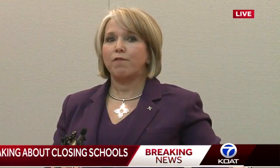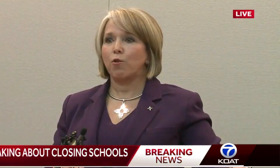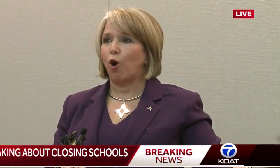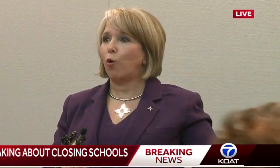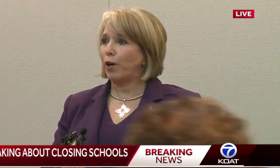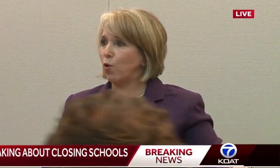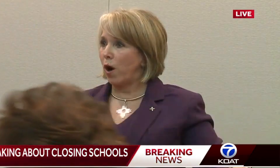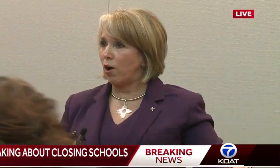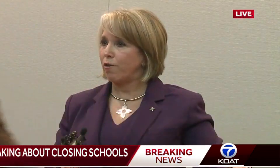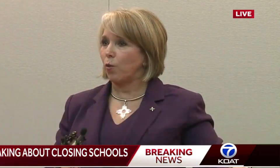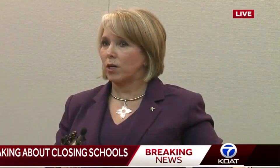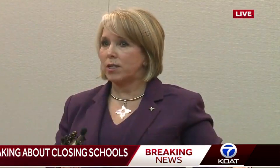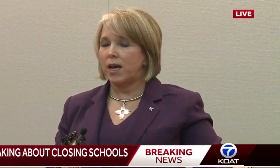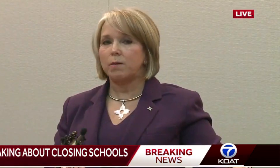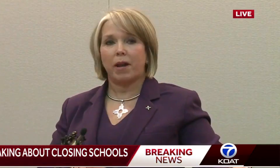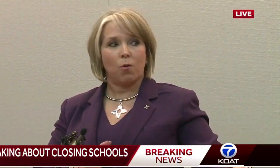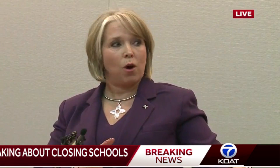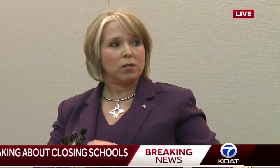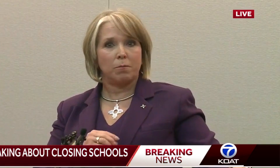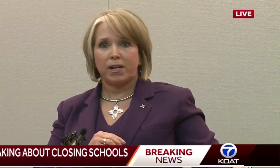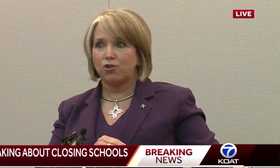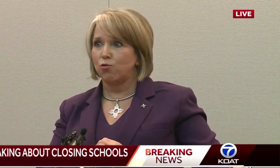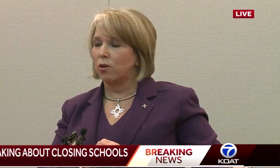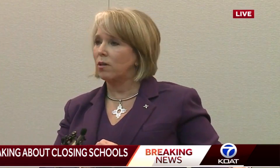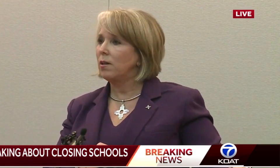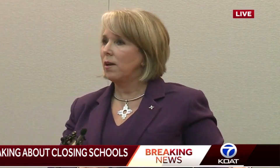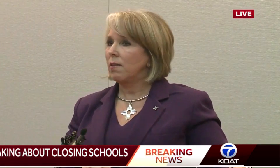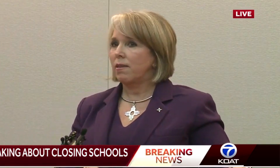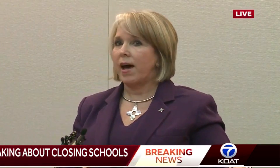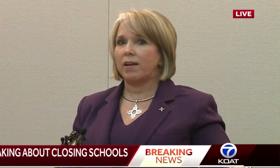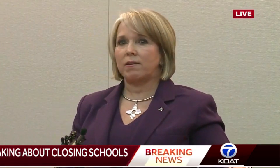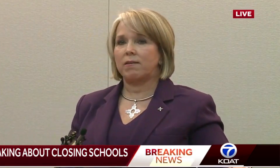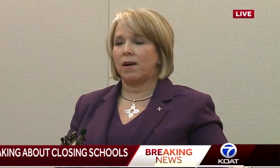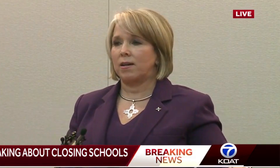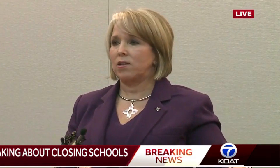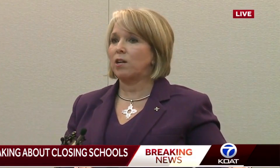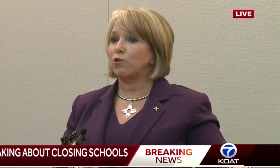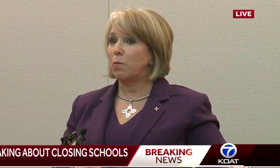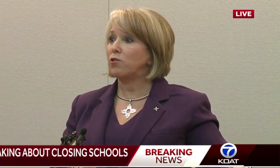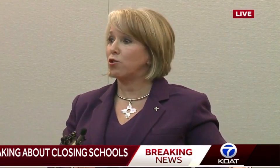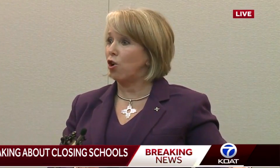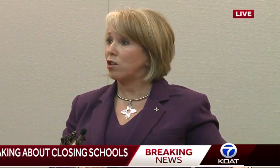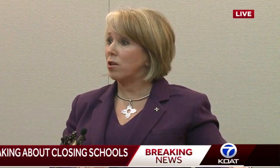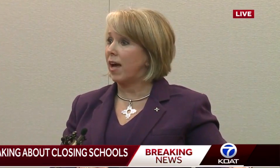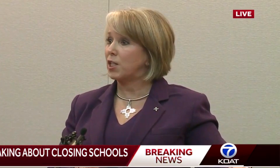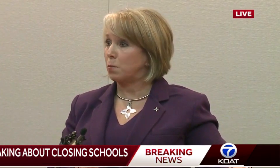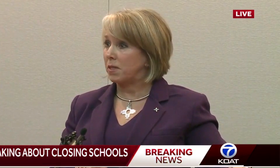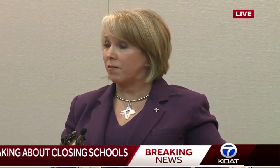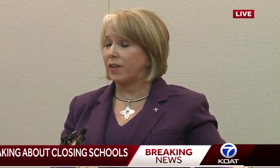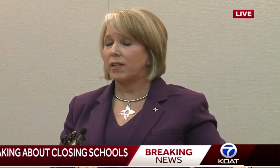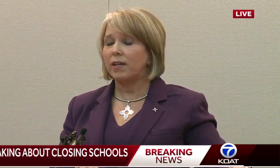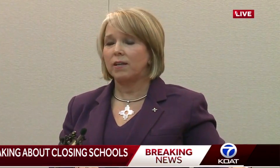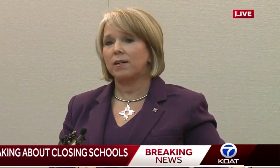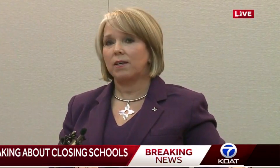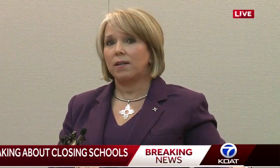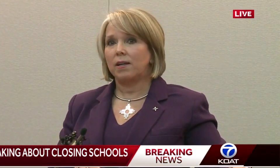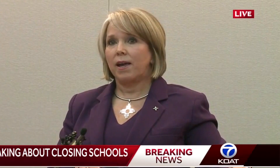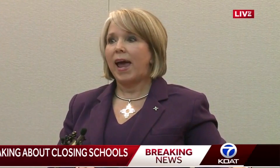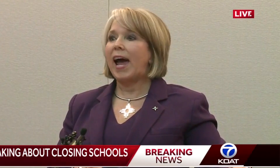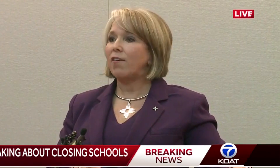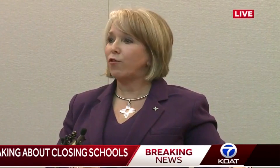Many of you are already aware that we're at 10, but I want to make sure that Dr. Smeltzer talks to that specifically.